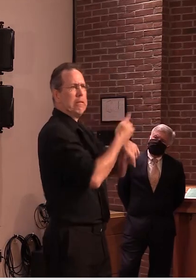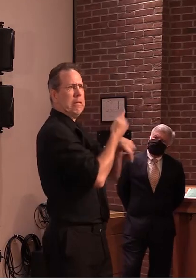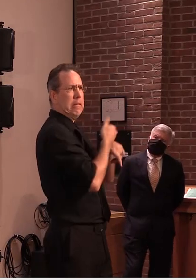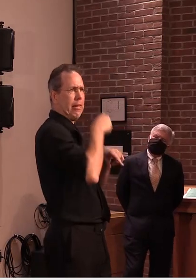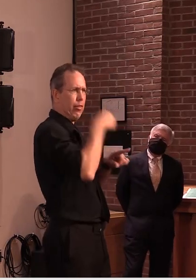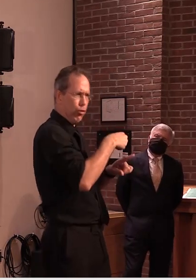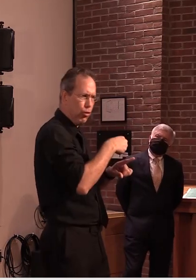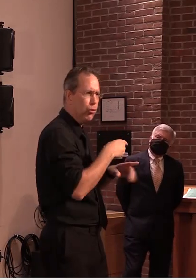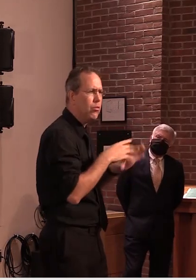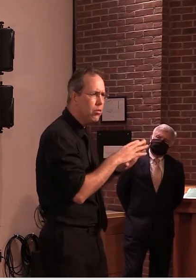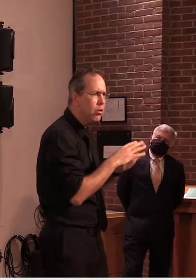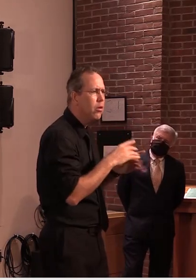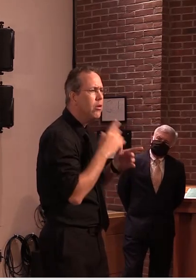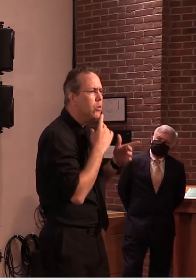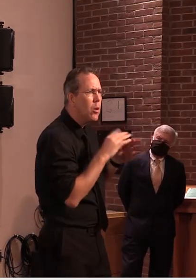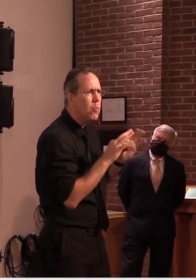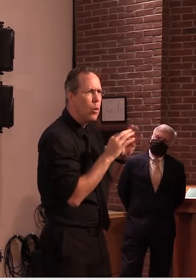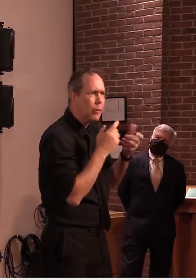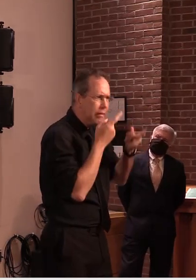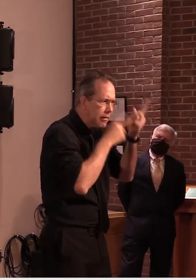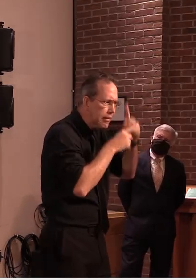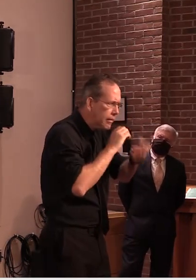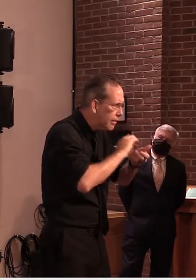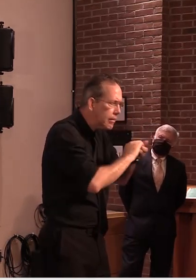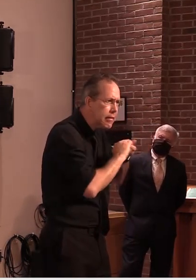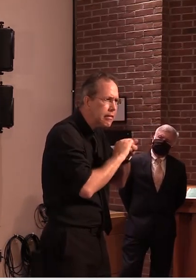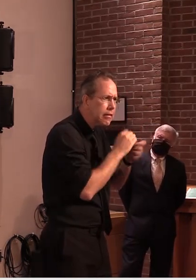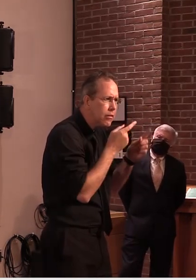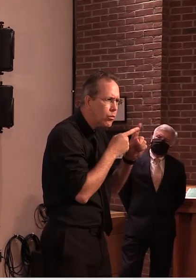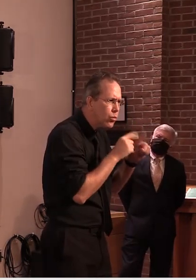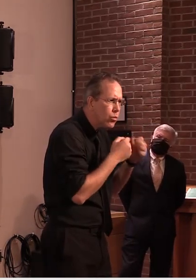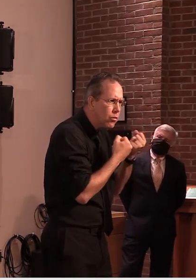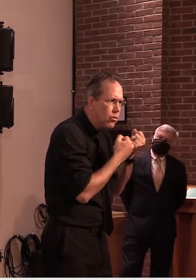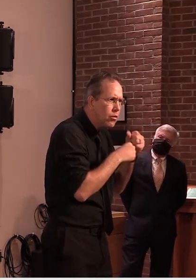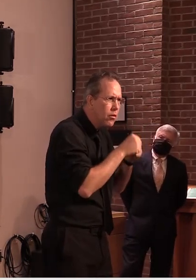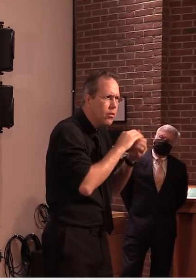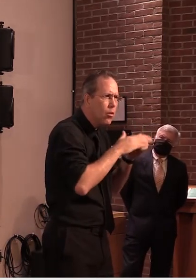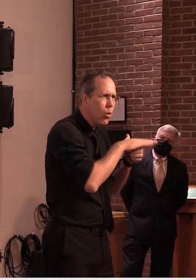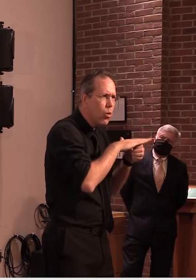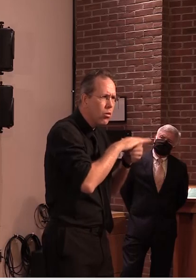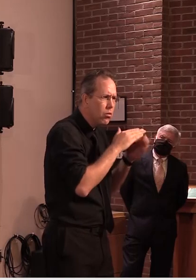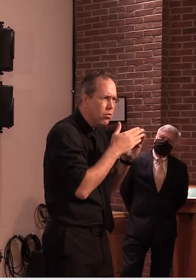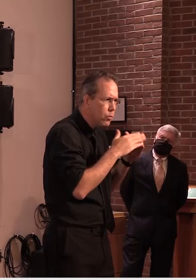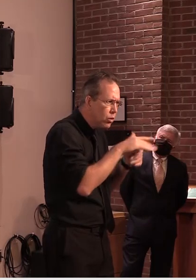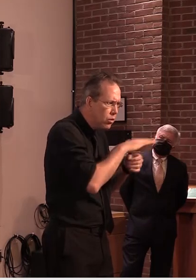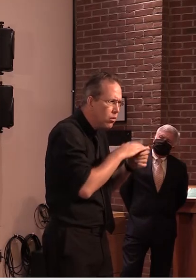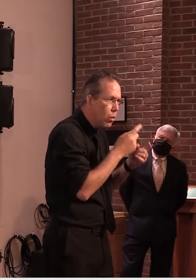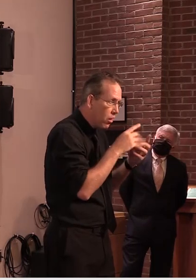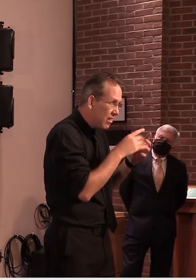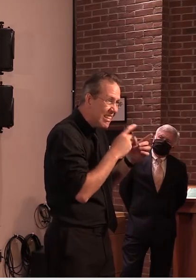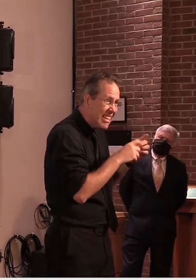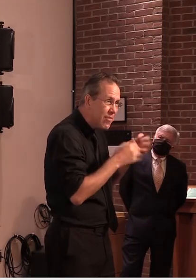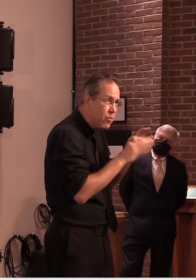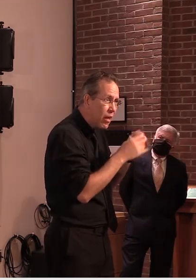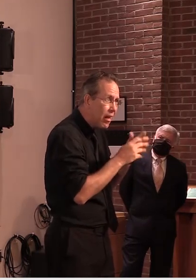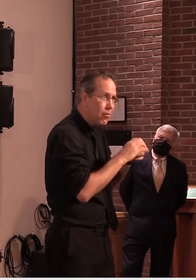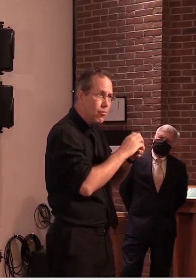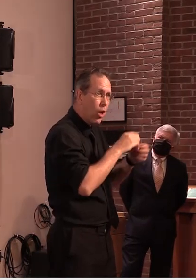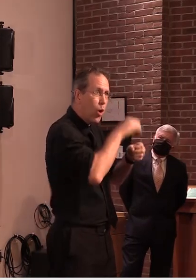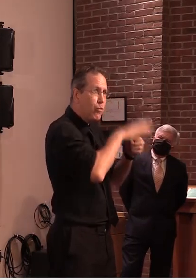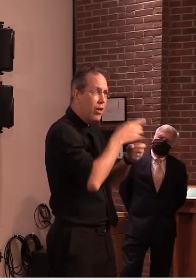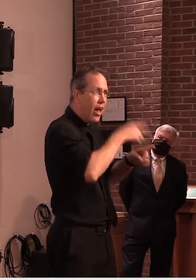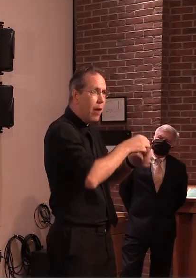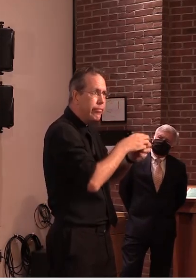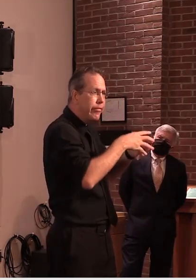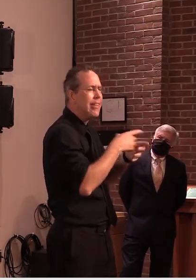um as part of the role of the pop-up in that region um without a without an